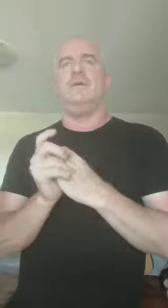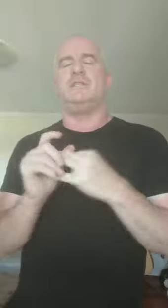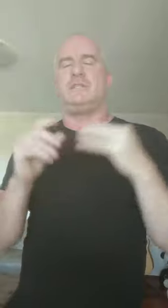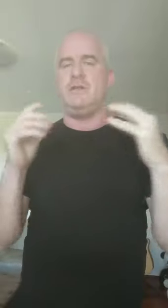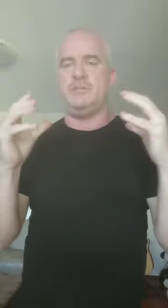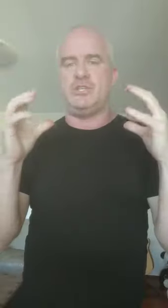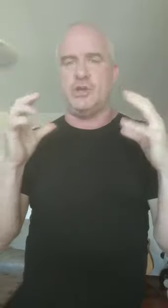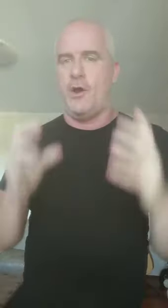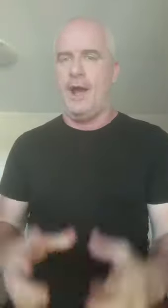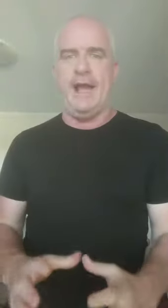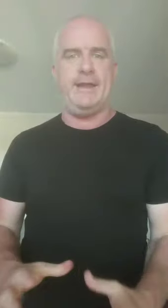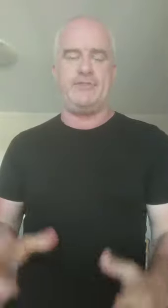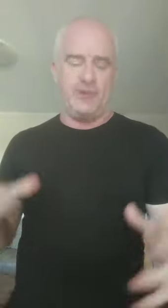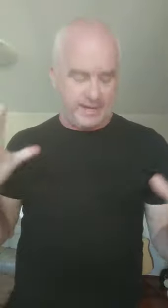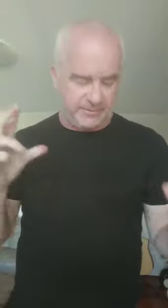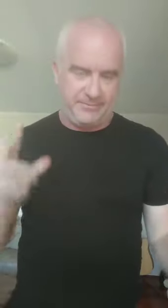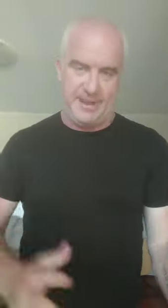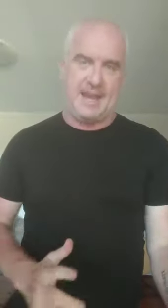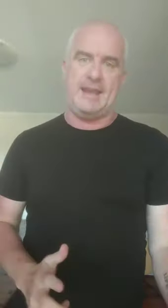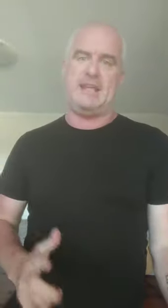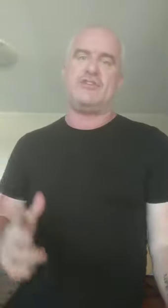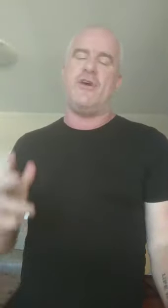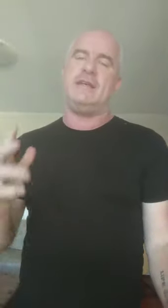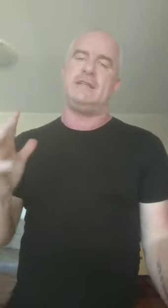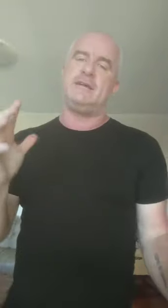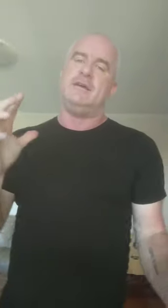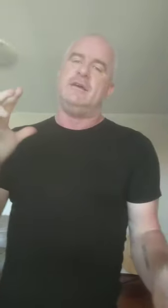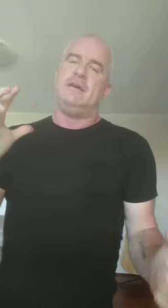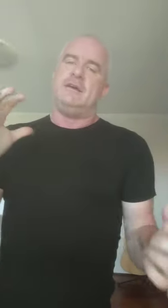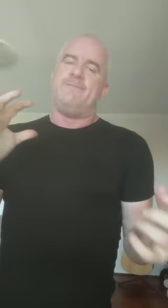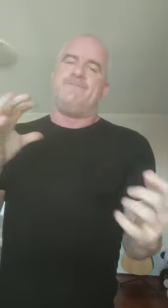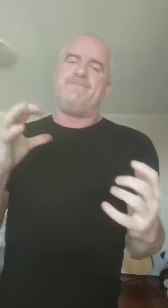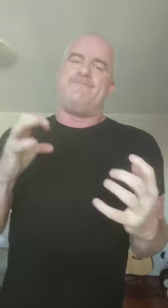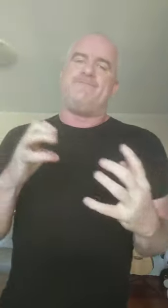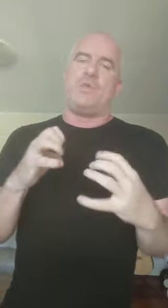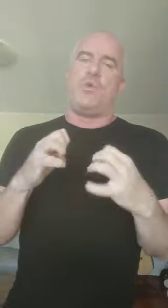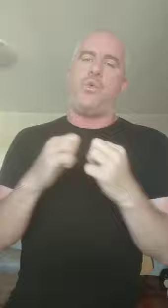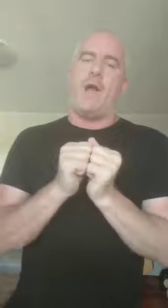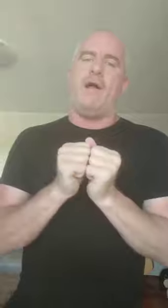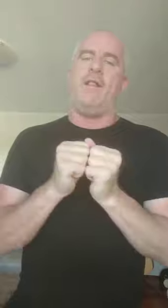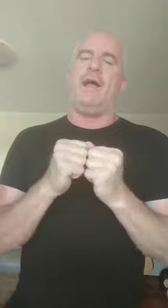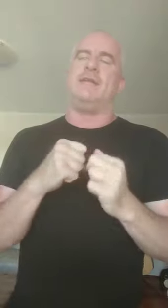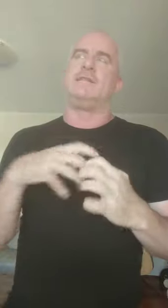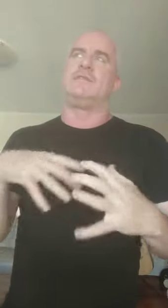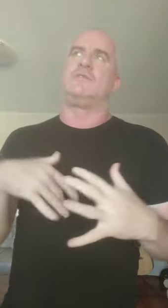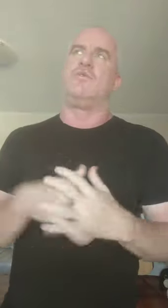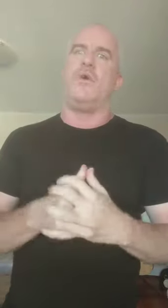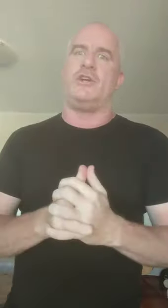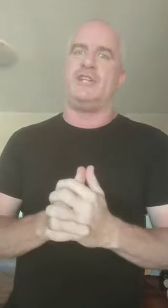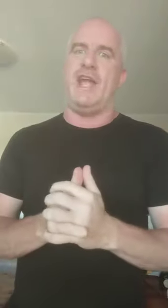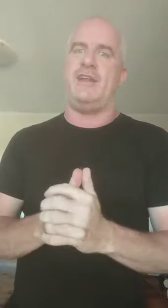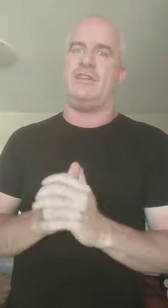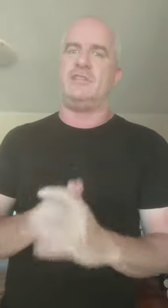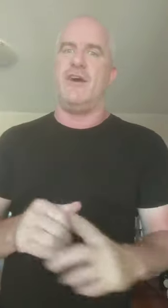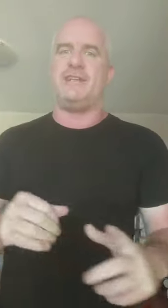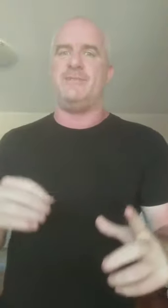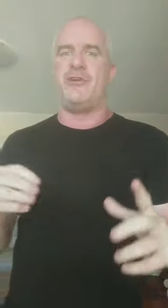I'm just, I'm just tired of trying to fit in, and trying to quell and squash any desire to be